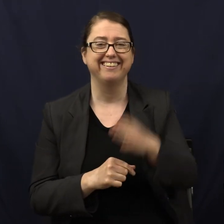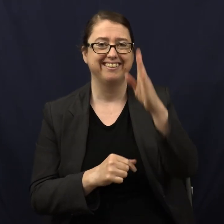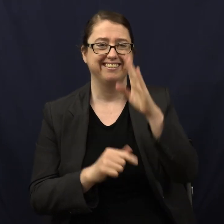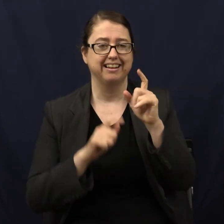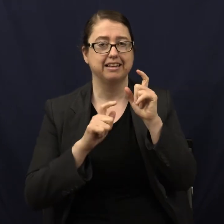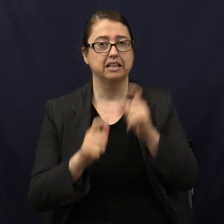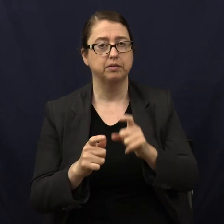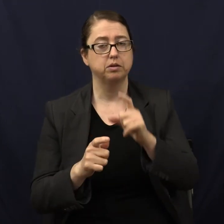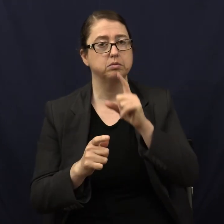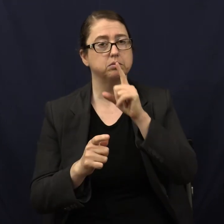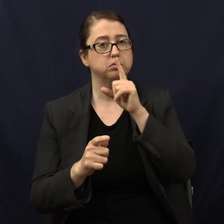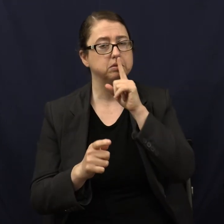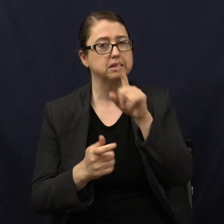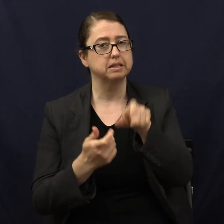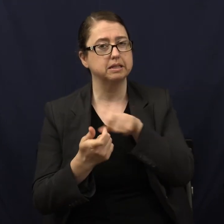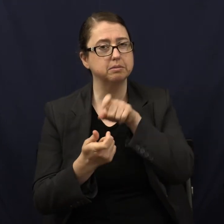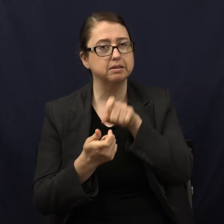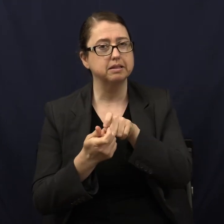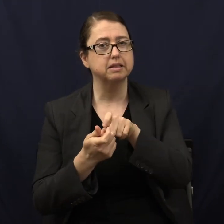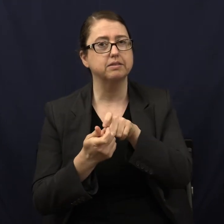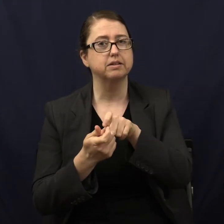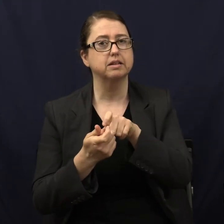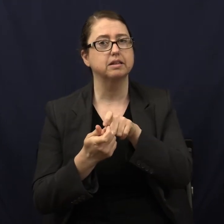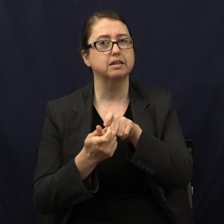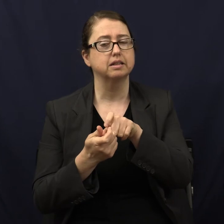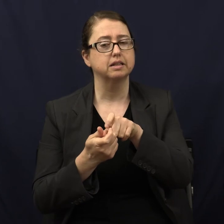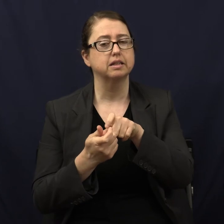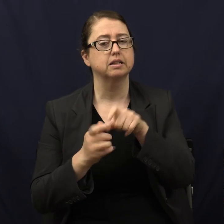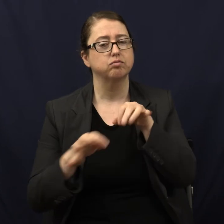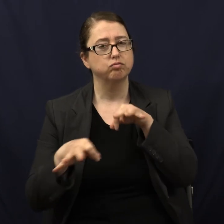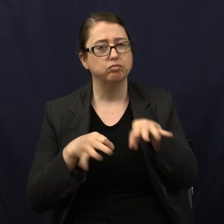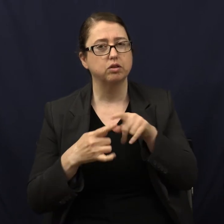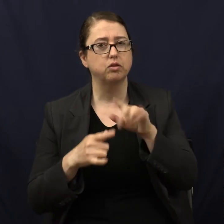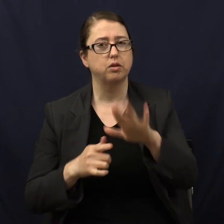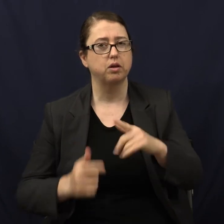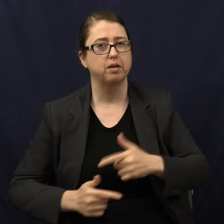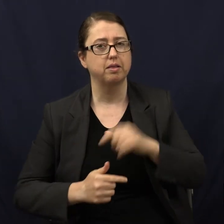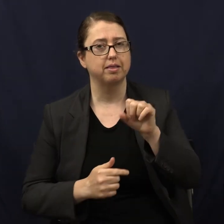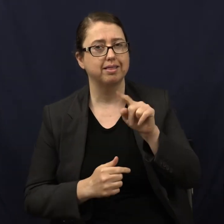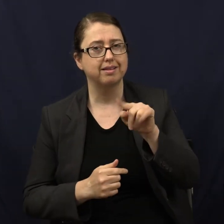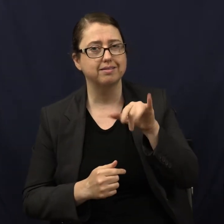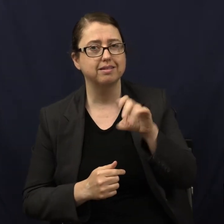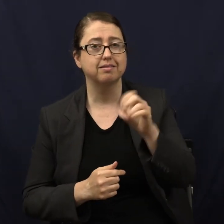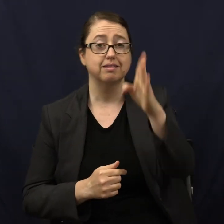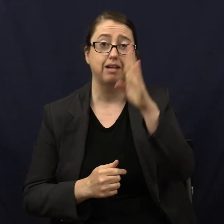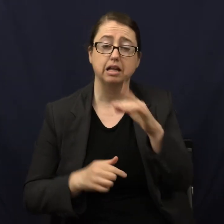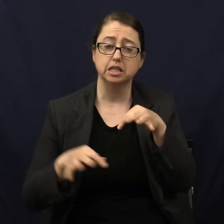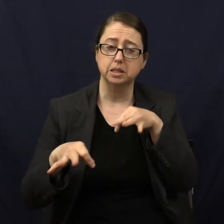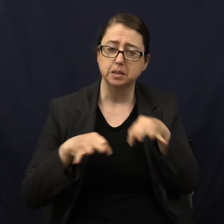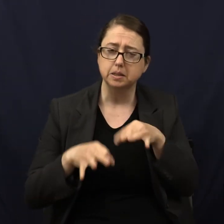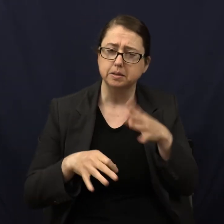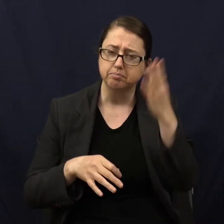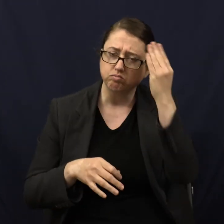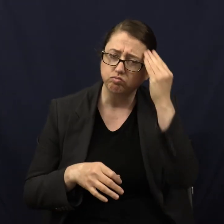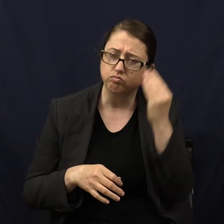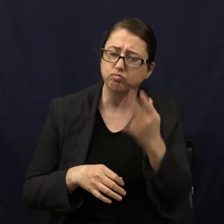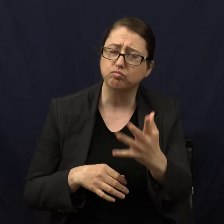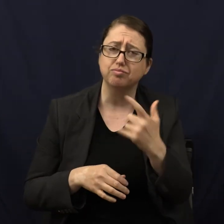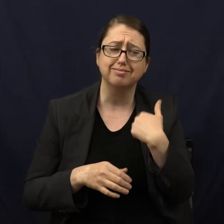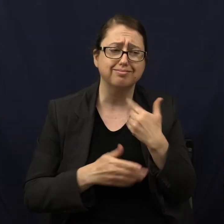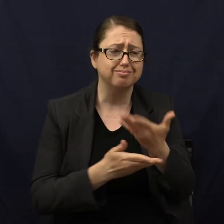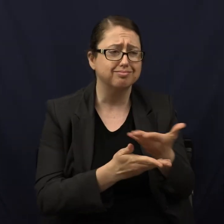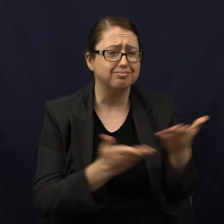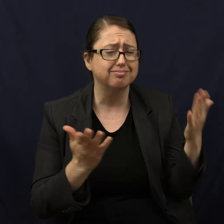God gave them a prescription for their lifestyle. God said, behold, I've given you every herb bearing seed,